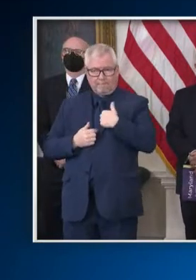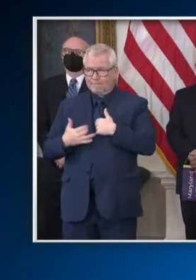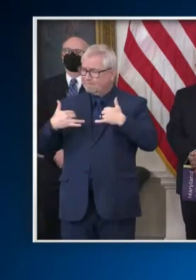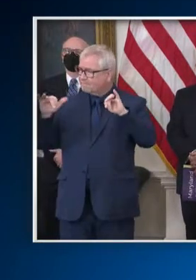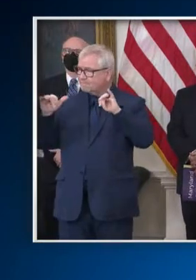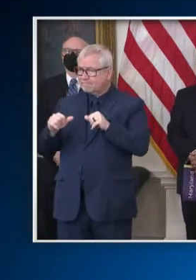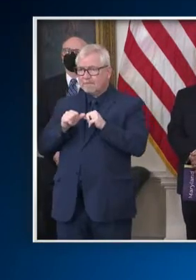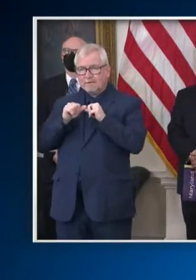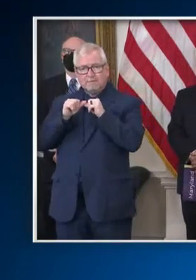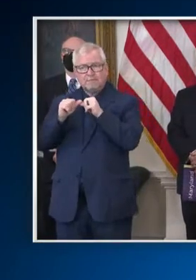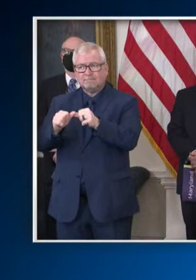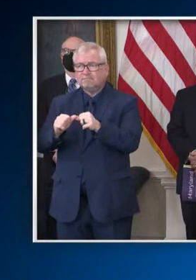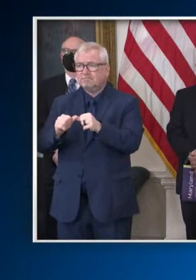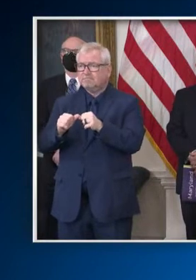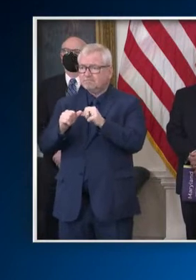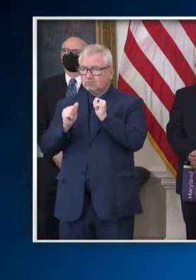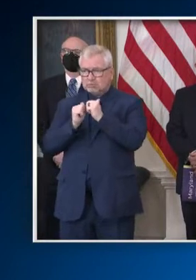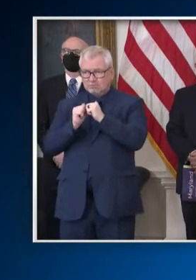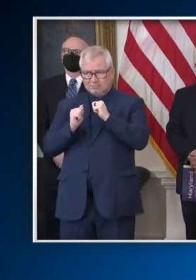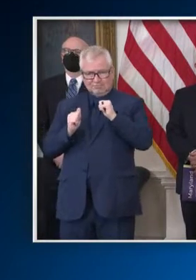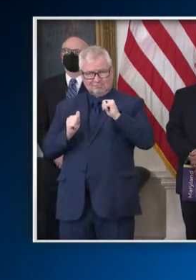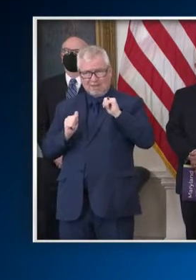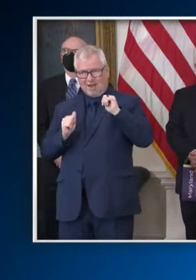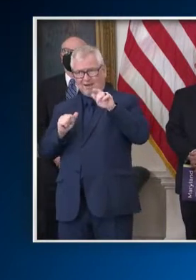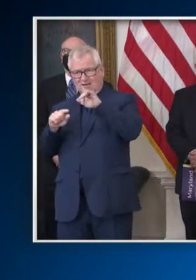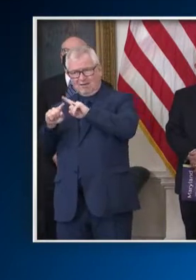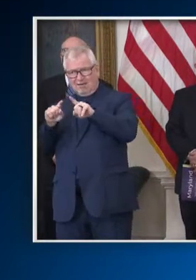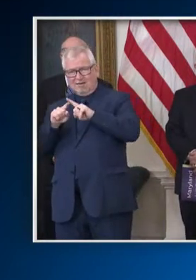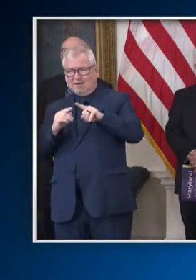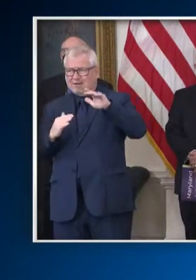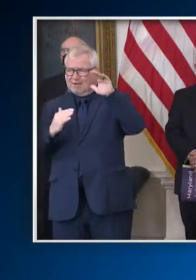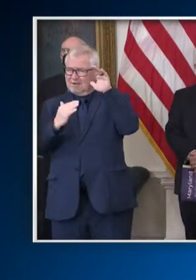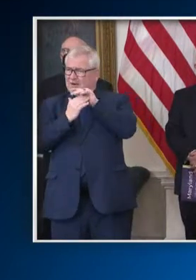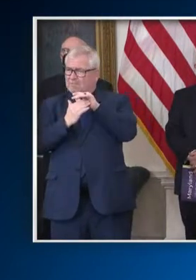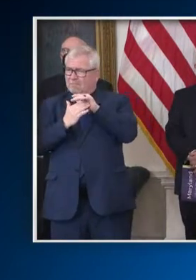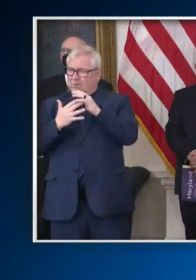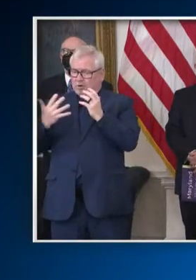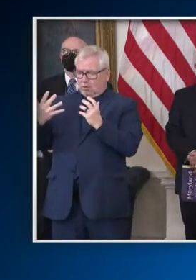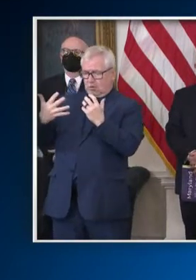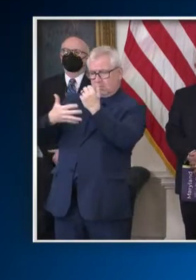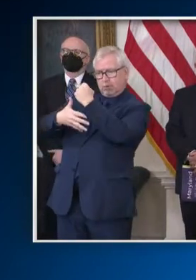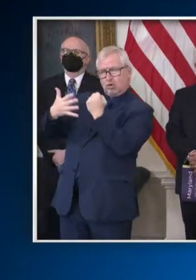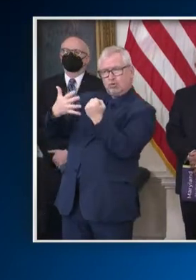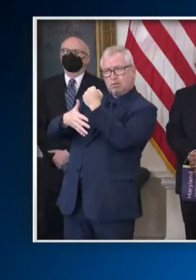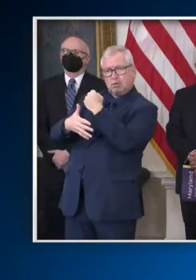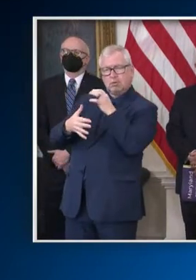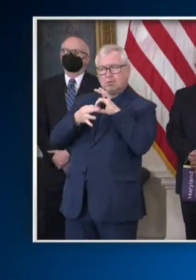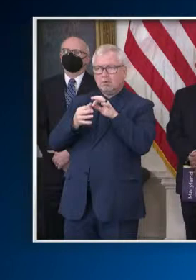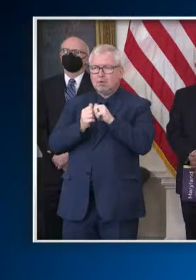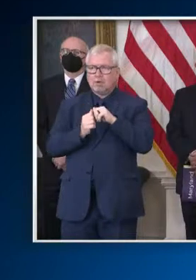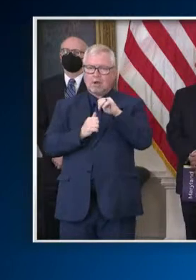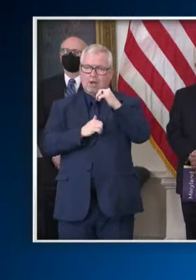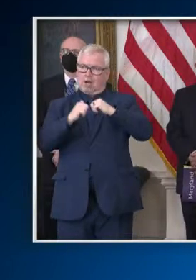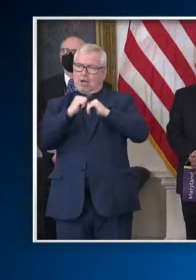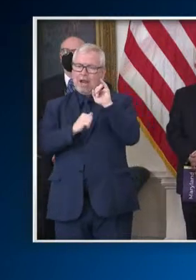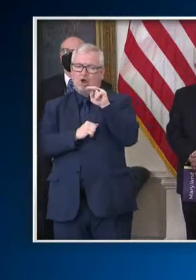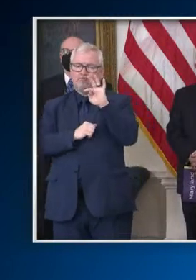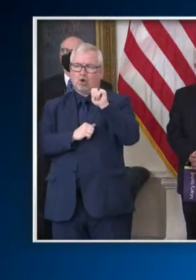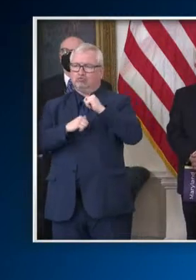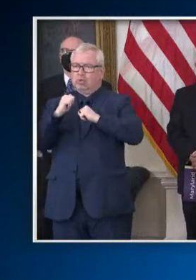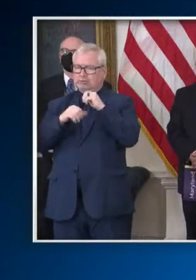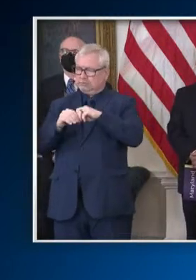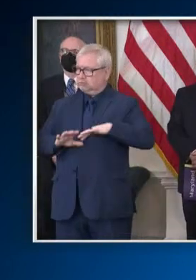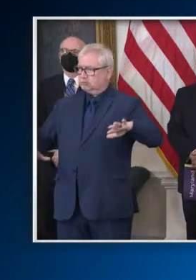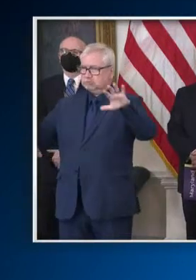all of the highest priority infrastructure projects in every single jurisdiction all across the state. Through the